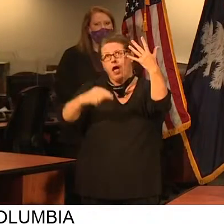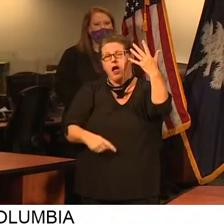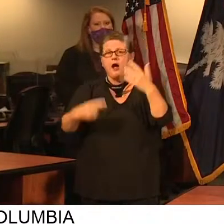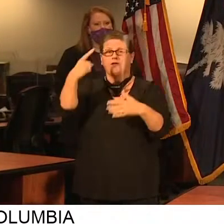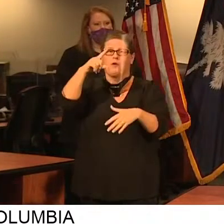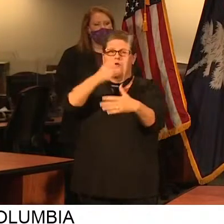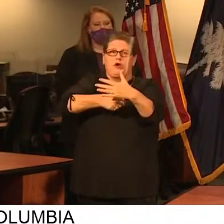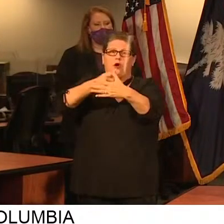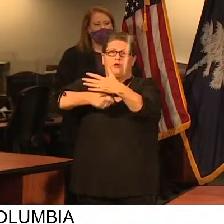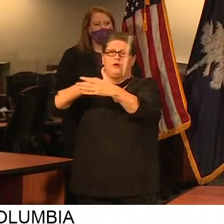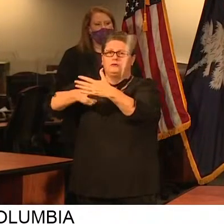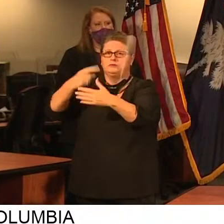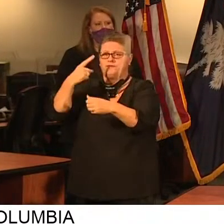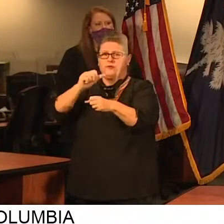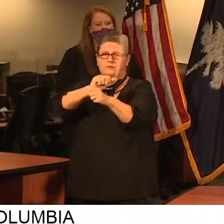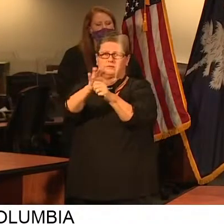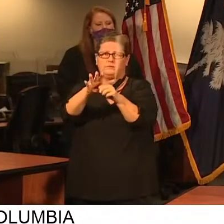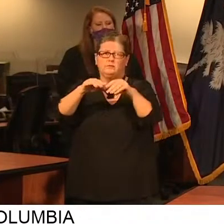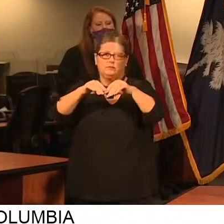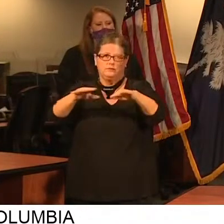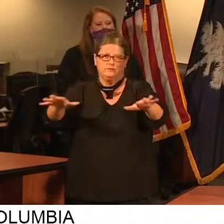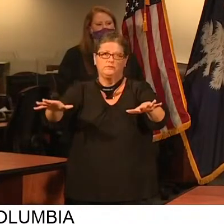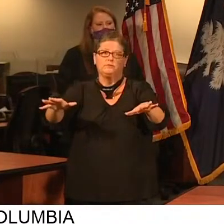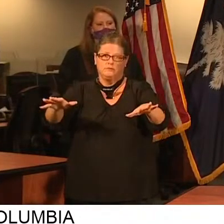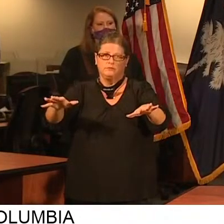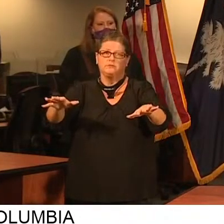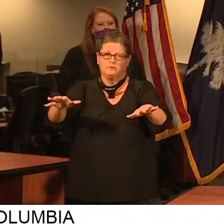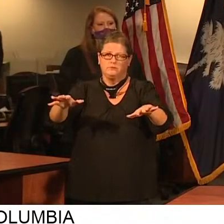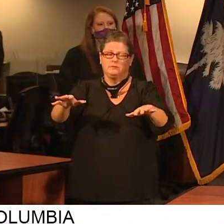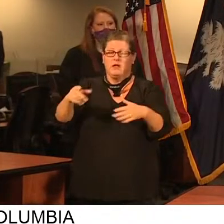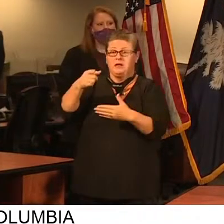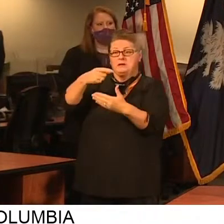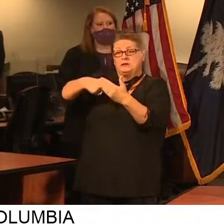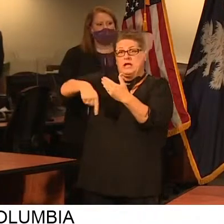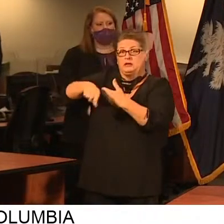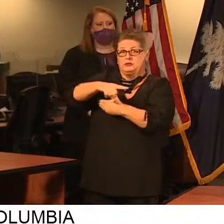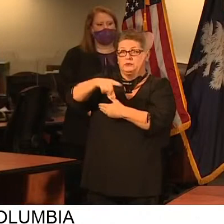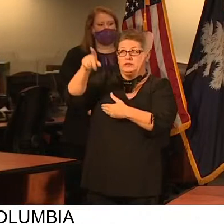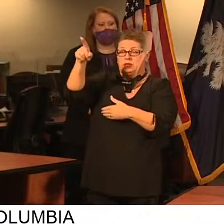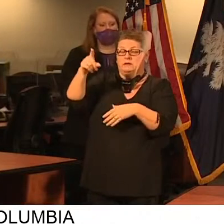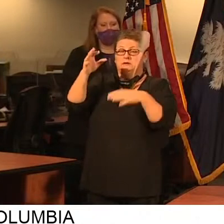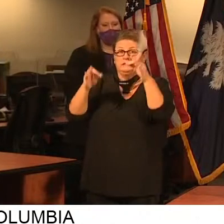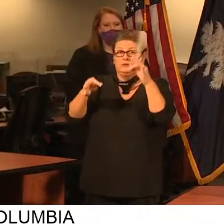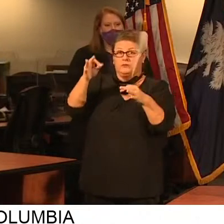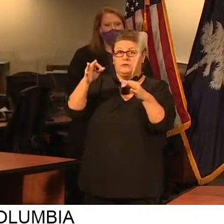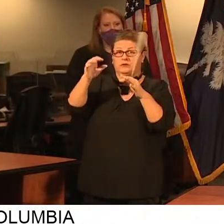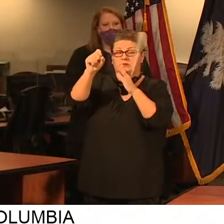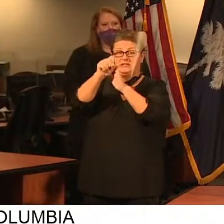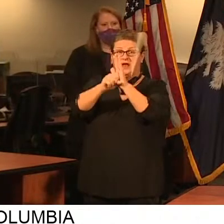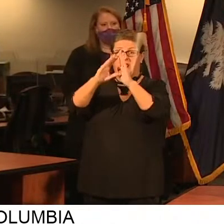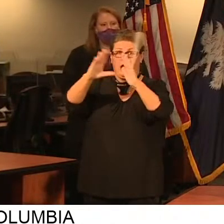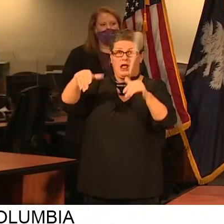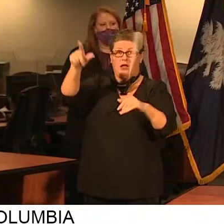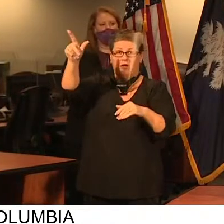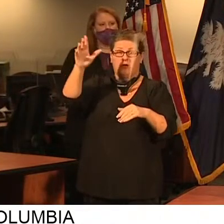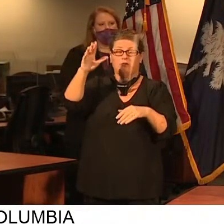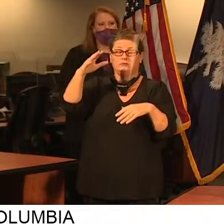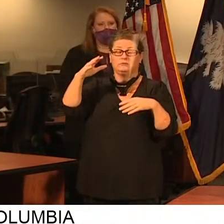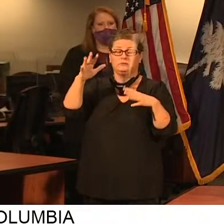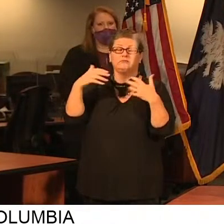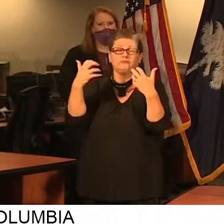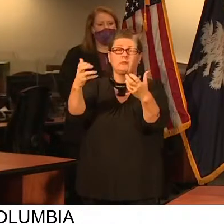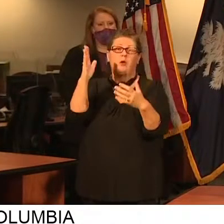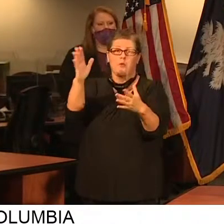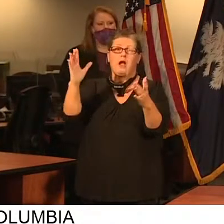-19 expenses. As you know, the General Assembly will meet next week to discuss CARES Act funding, among other